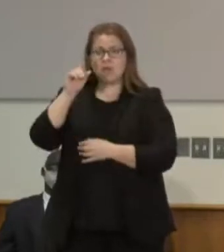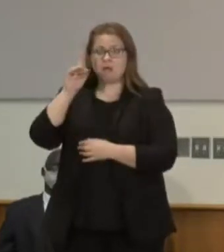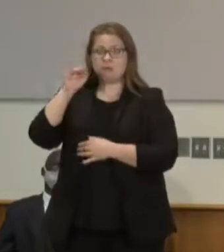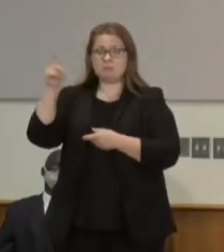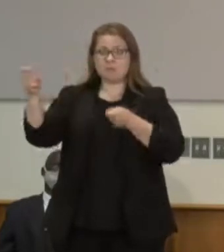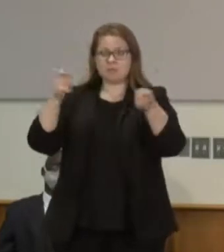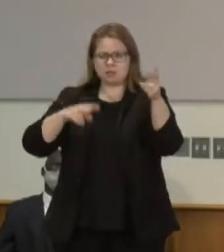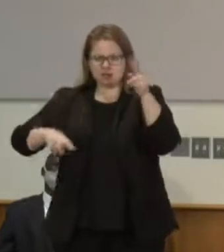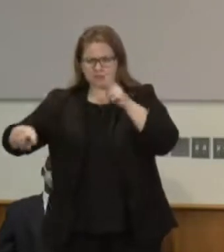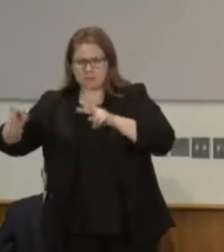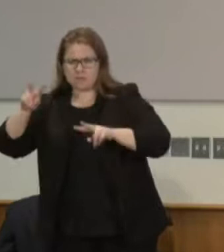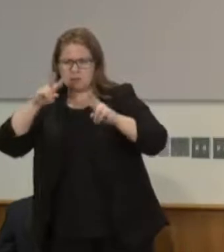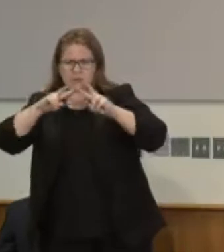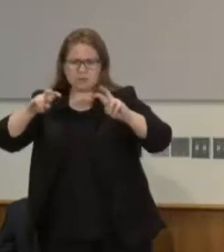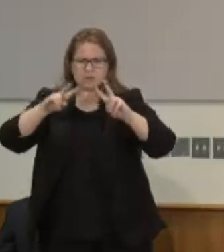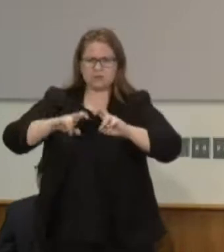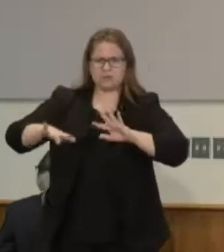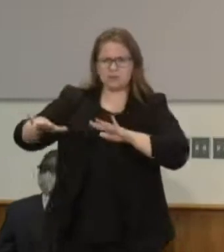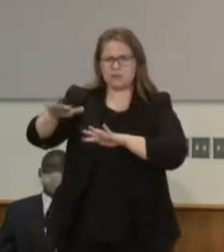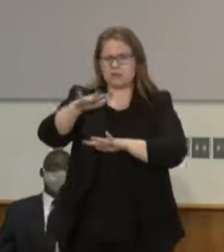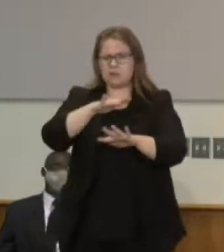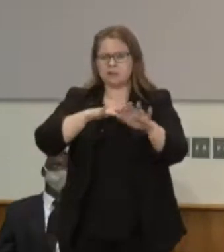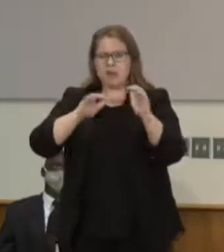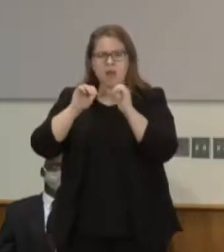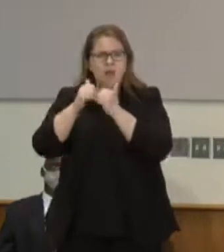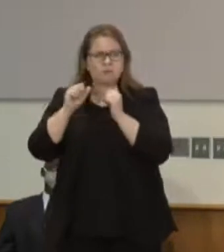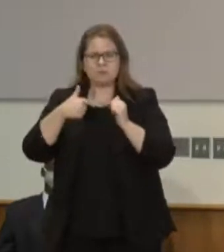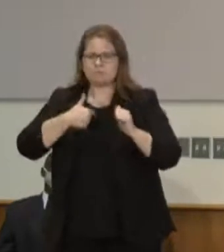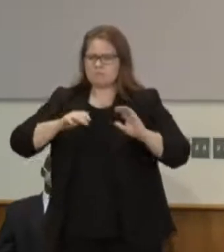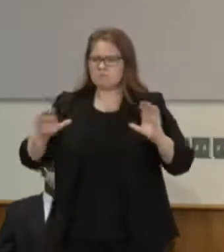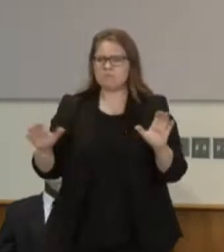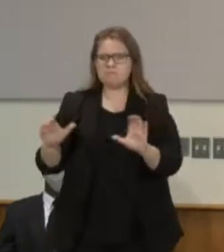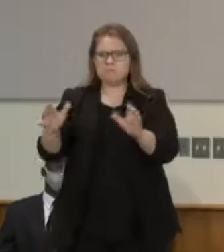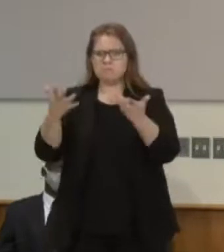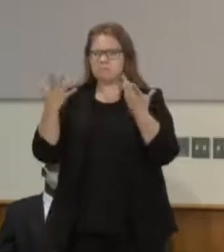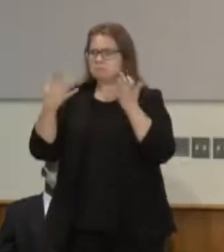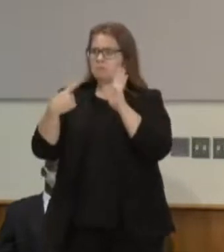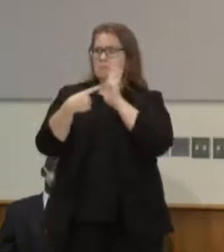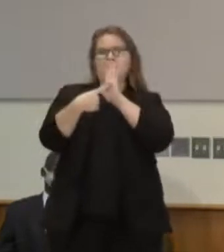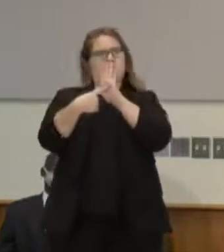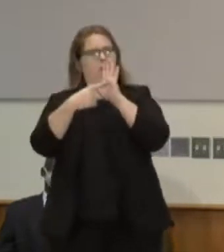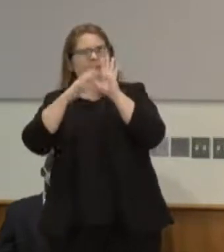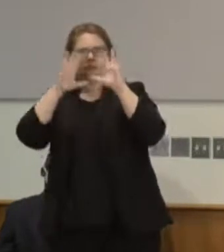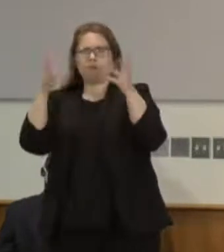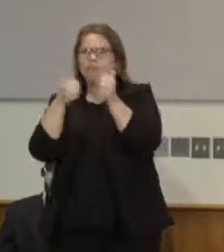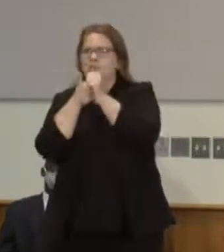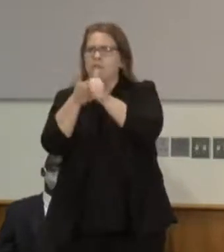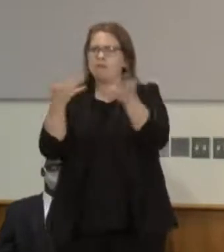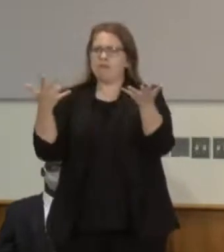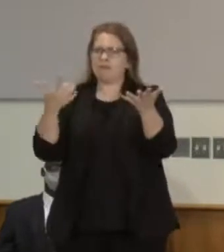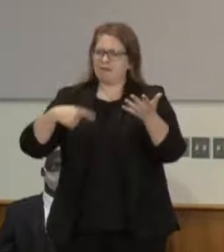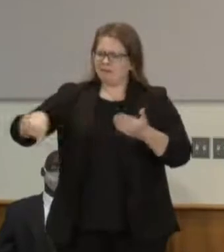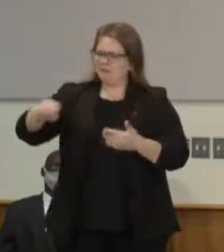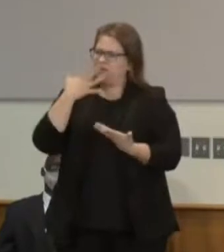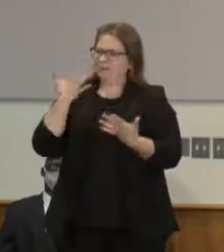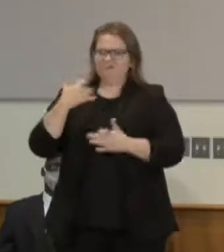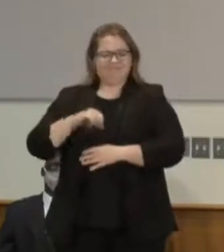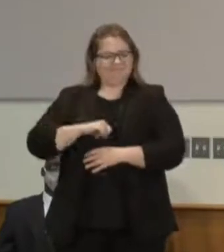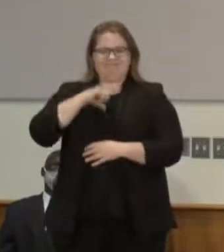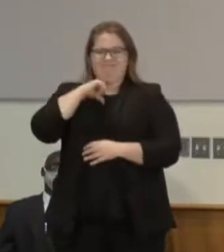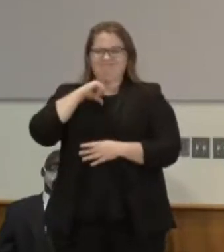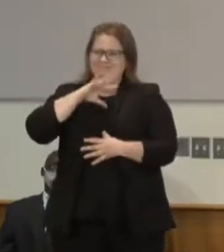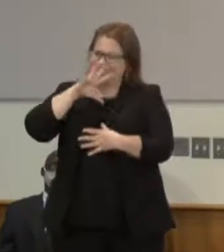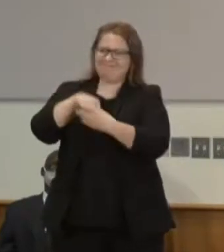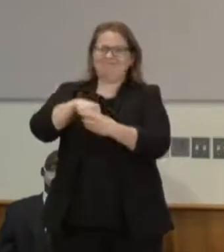in place how do we act and how we model this to the nation so I am very proud to be part of this group very